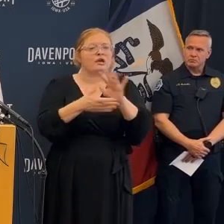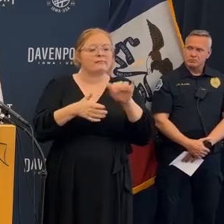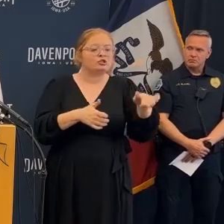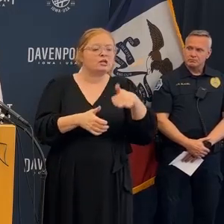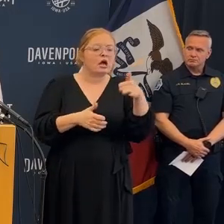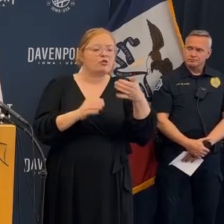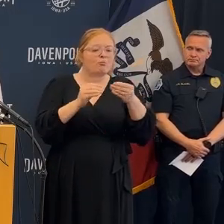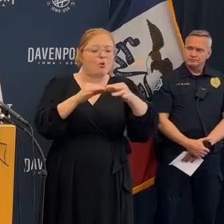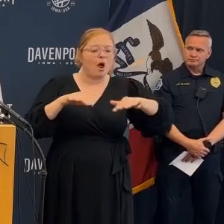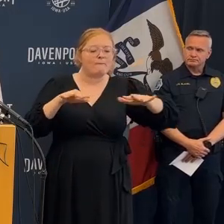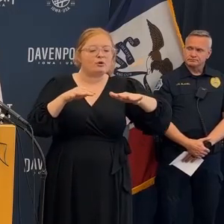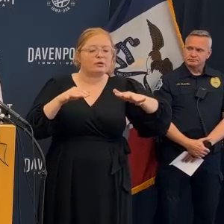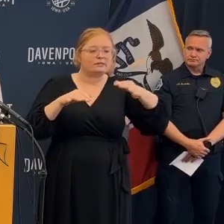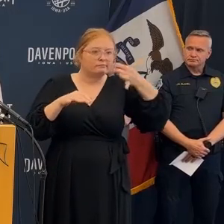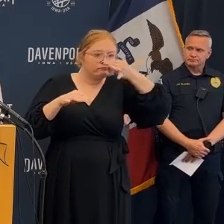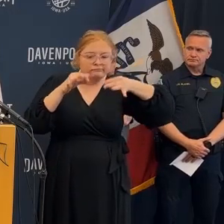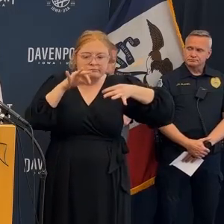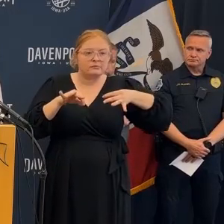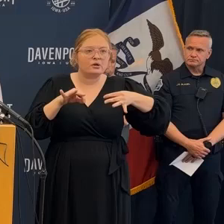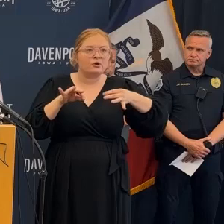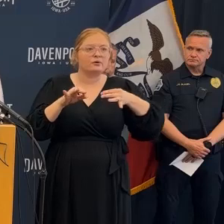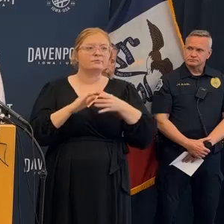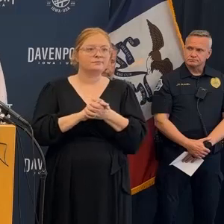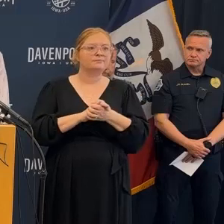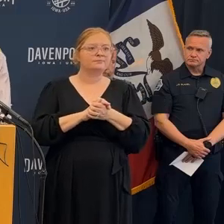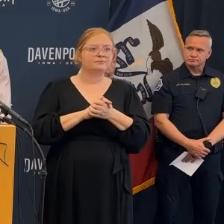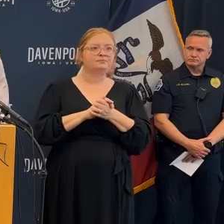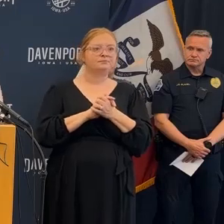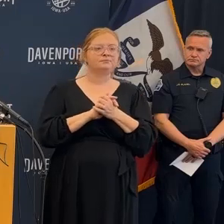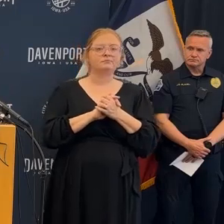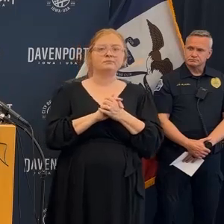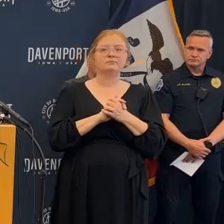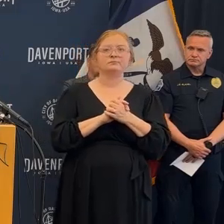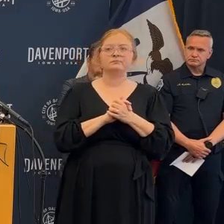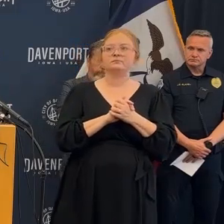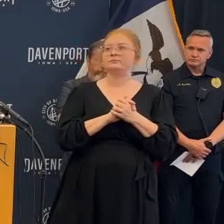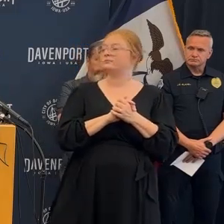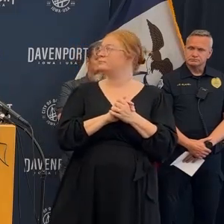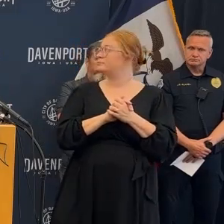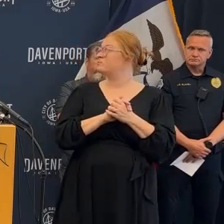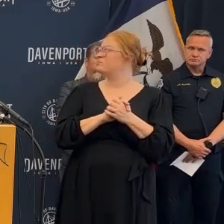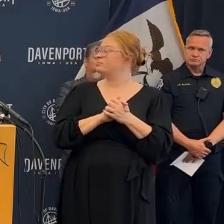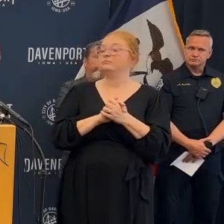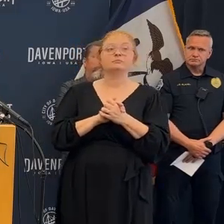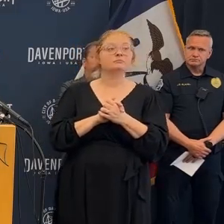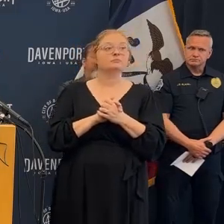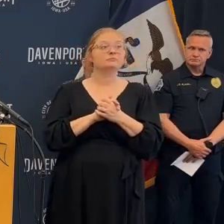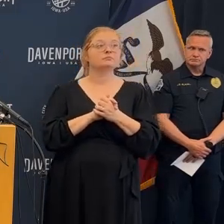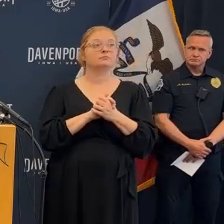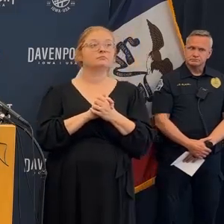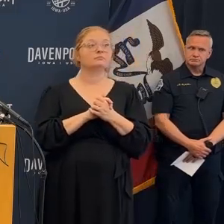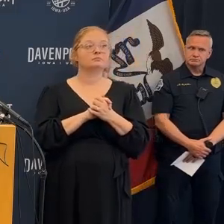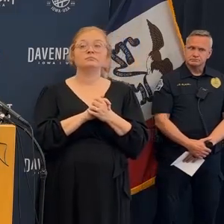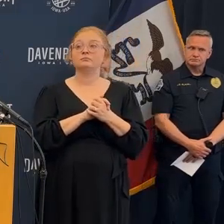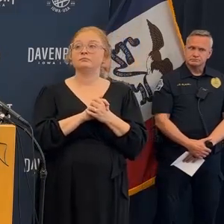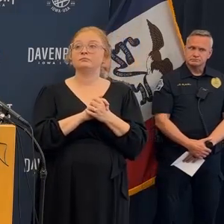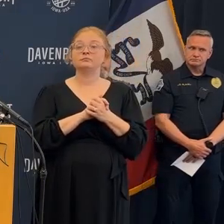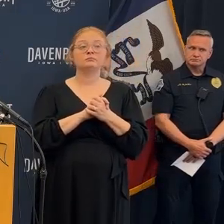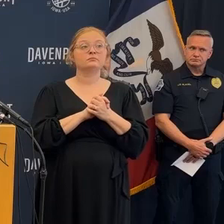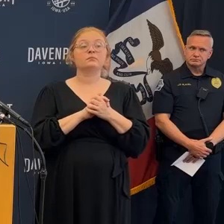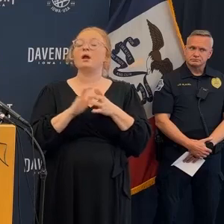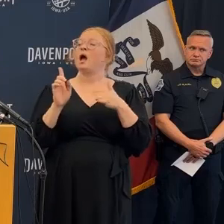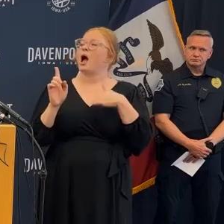the building is close to an alley close to adjacent buildings on the south side so the